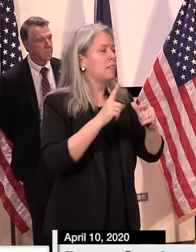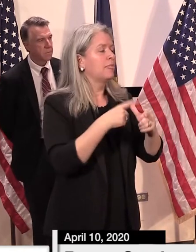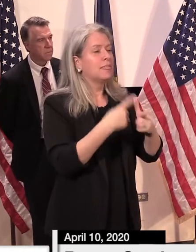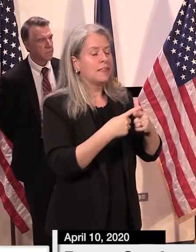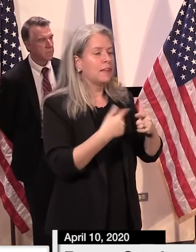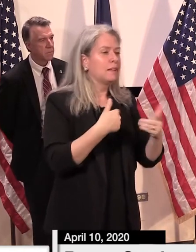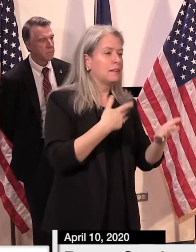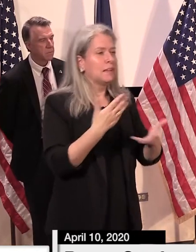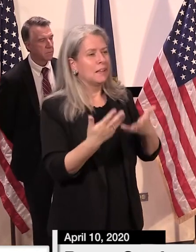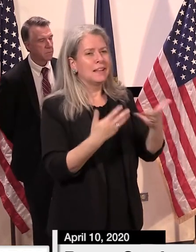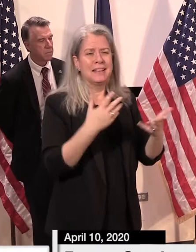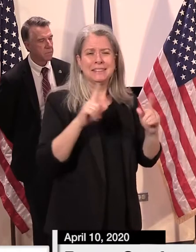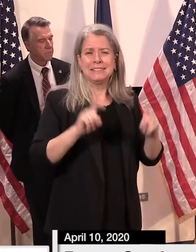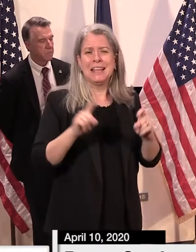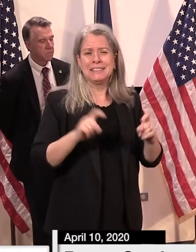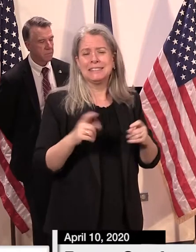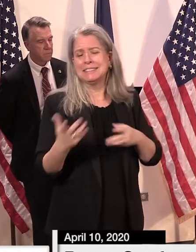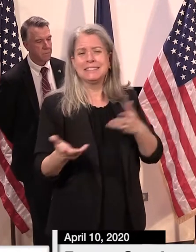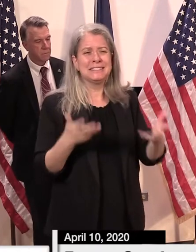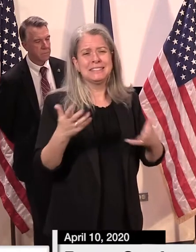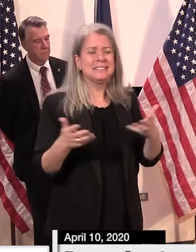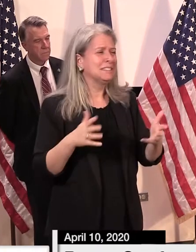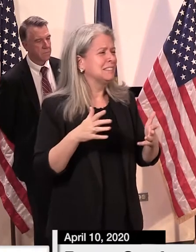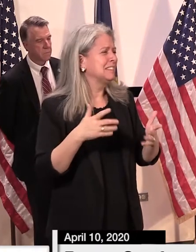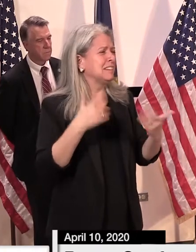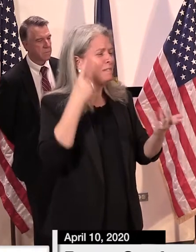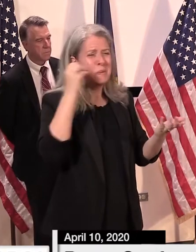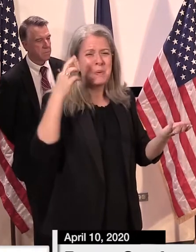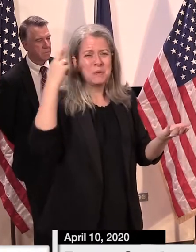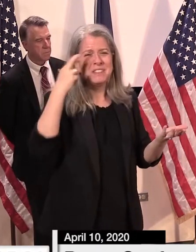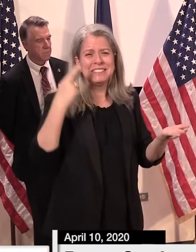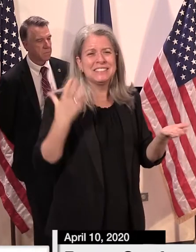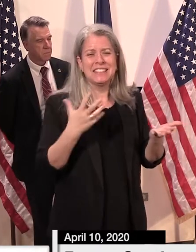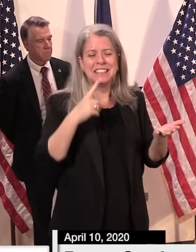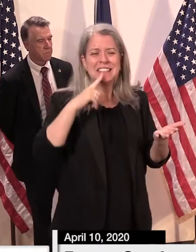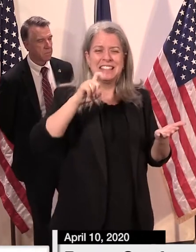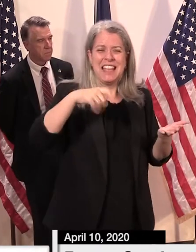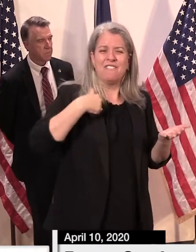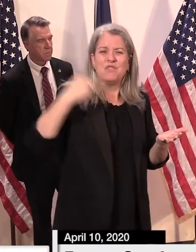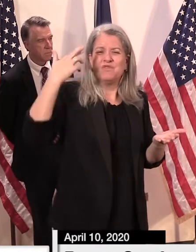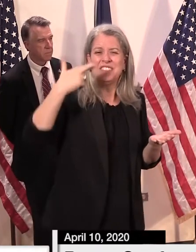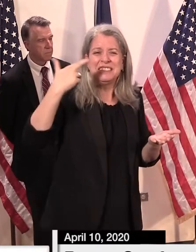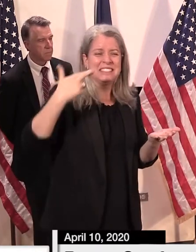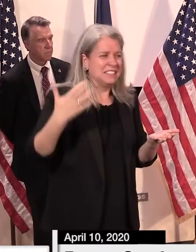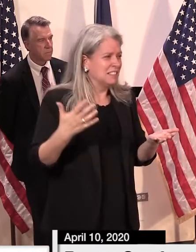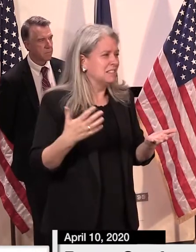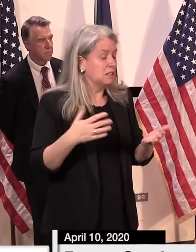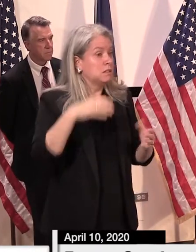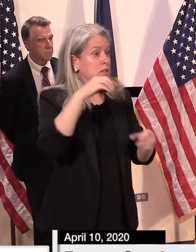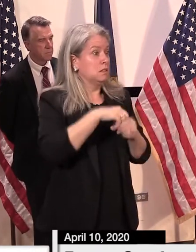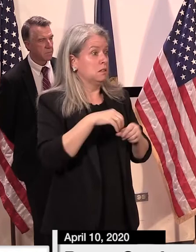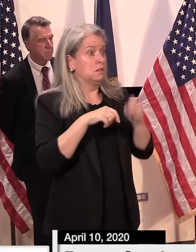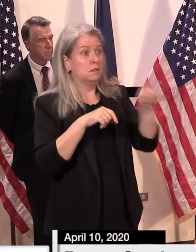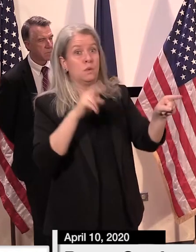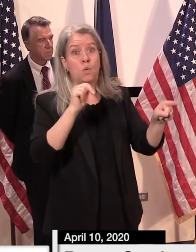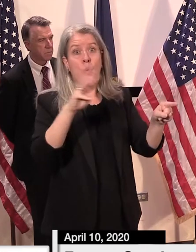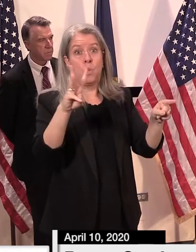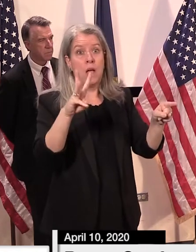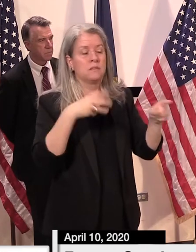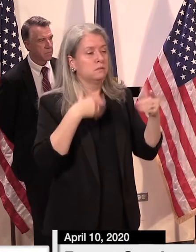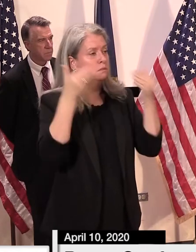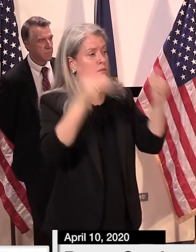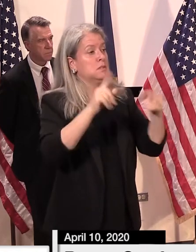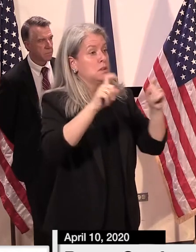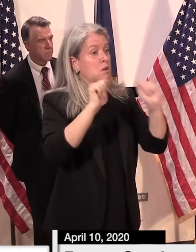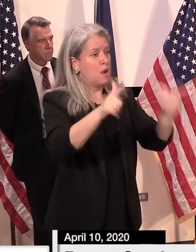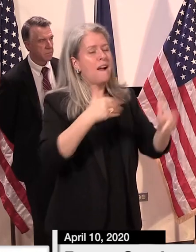be testing, as I said before, for no reason. We had ample reason to come in and universally